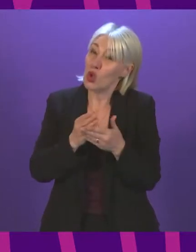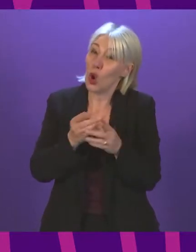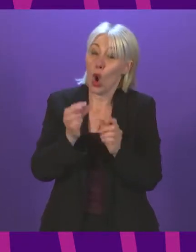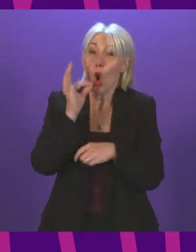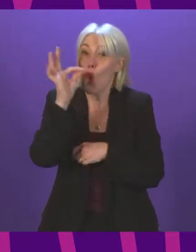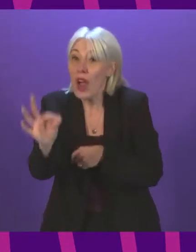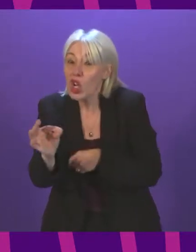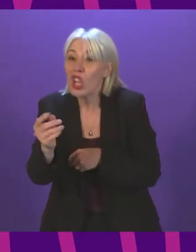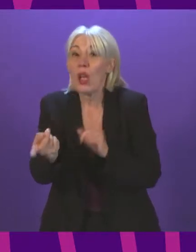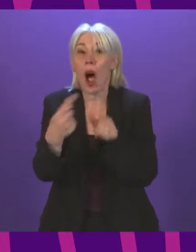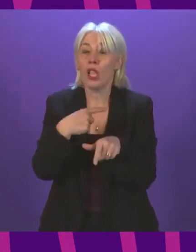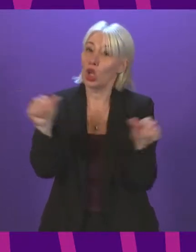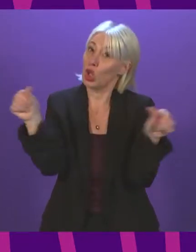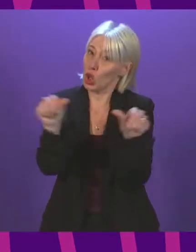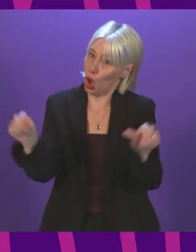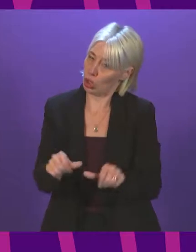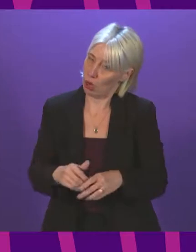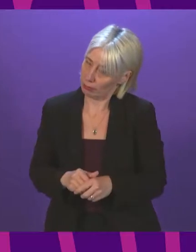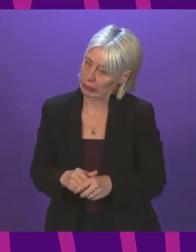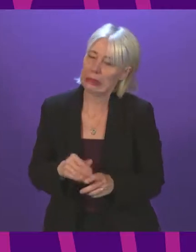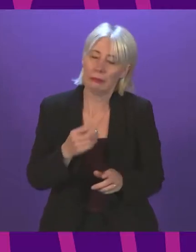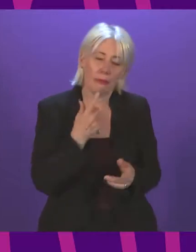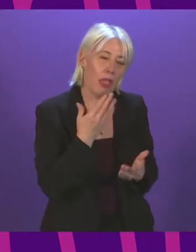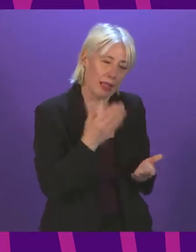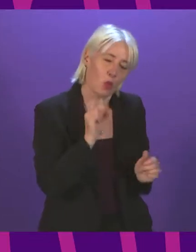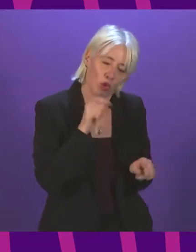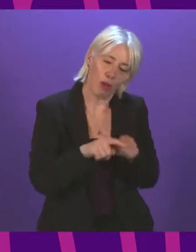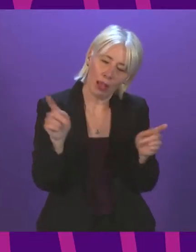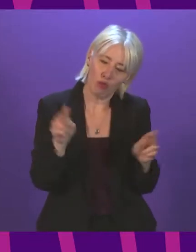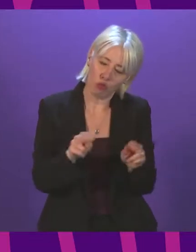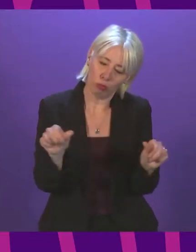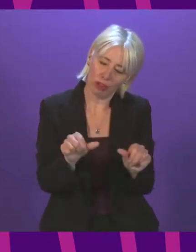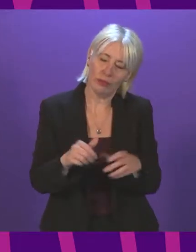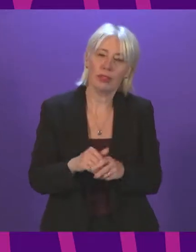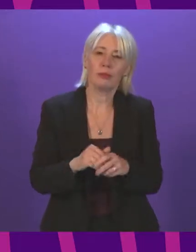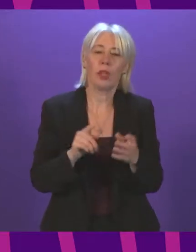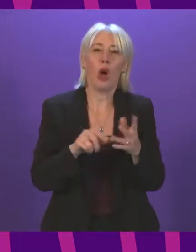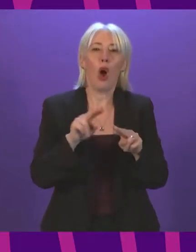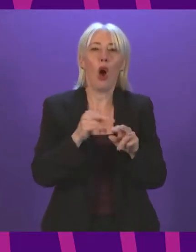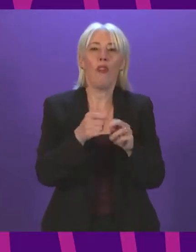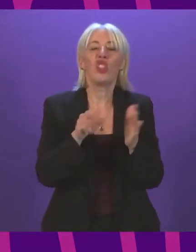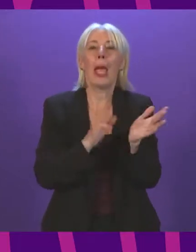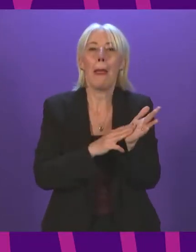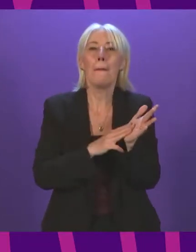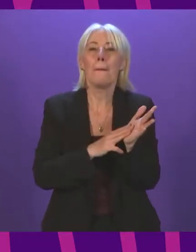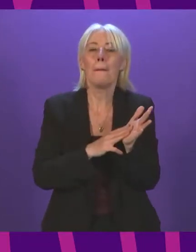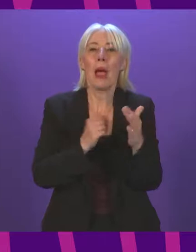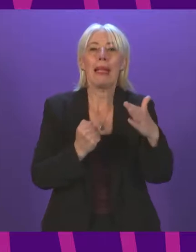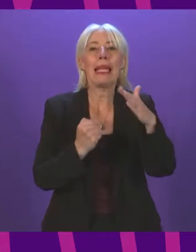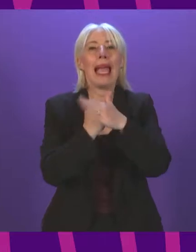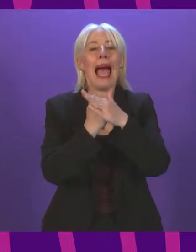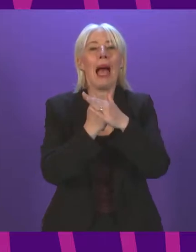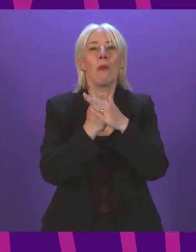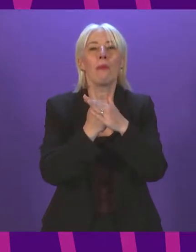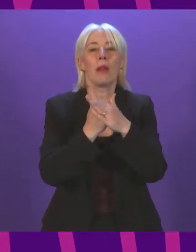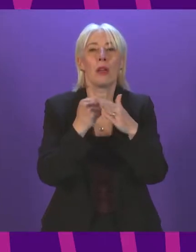I call Emma Harper. Thanks, I will try to be brief. The regulator Ofgem's price cap caps the price of the